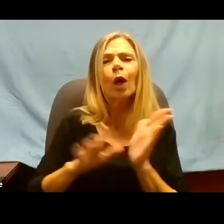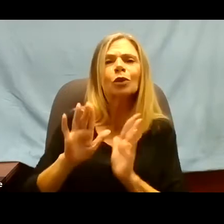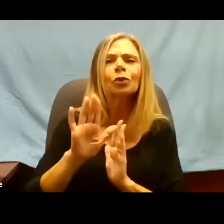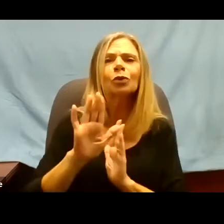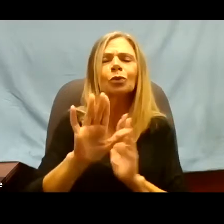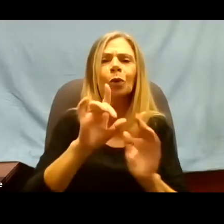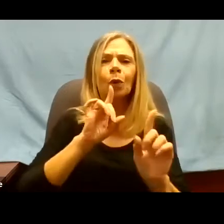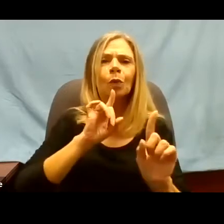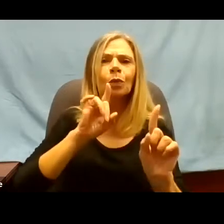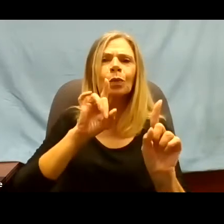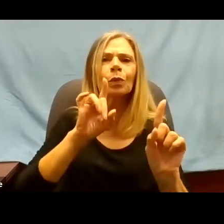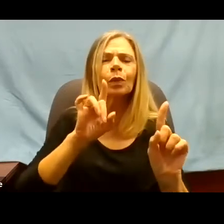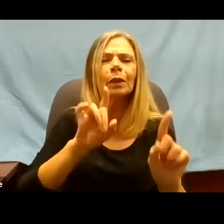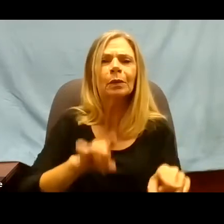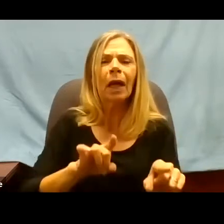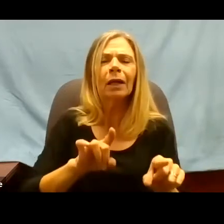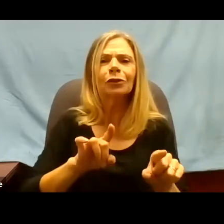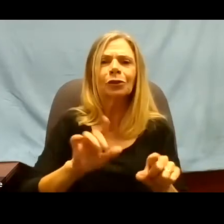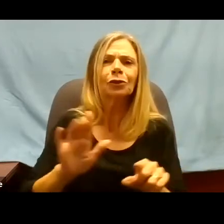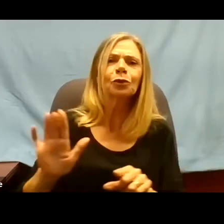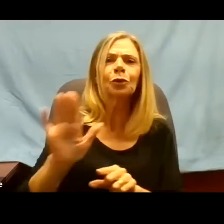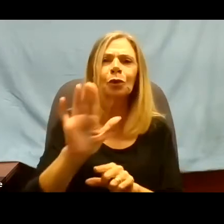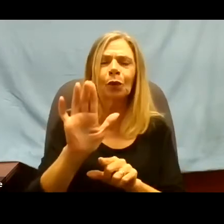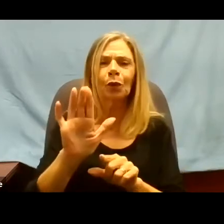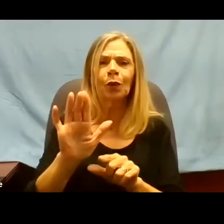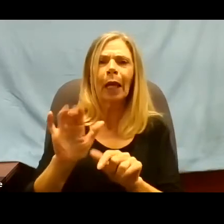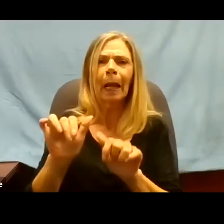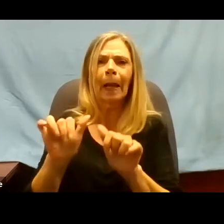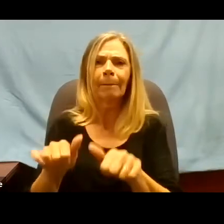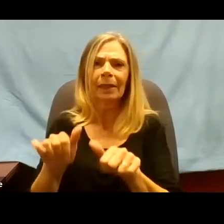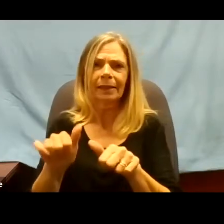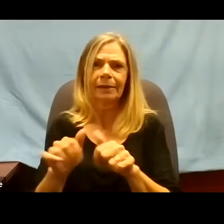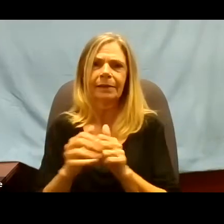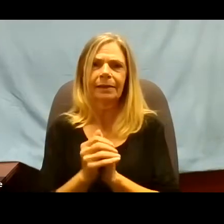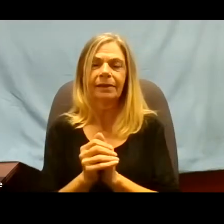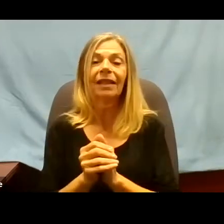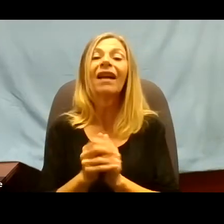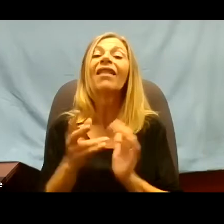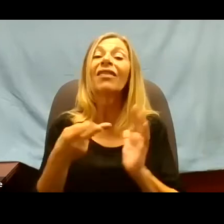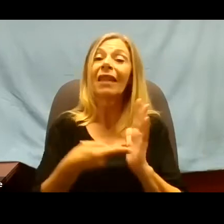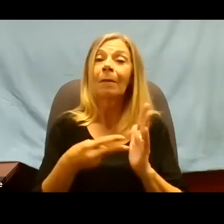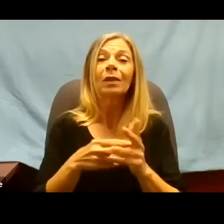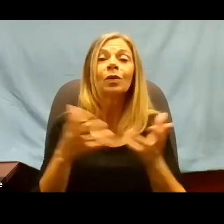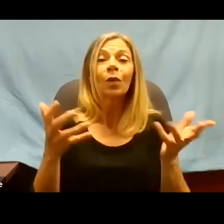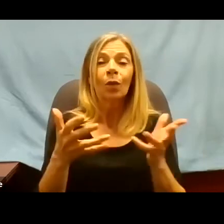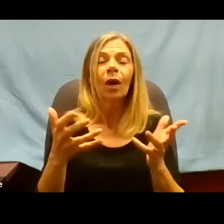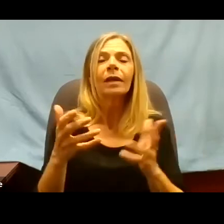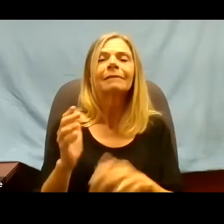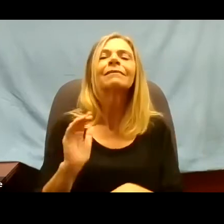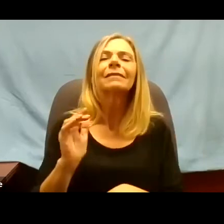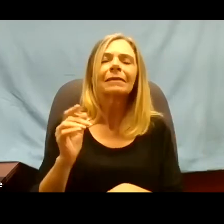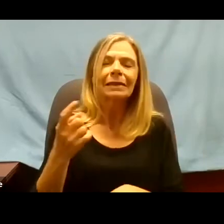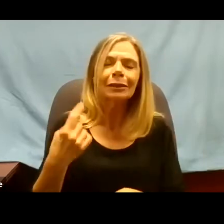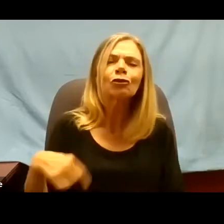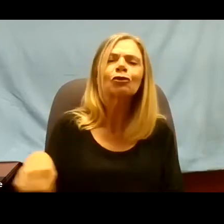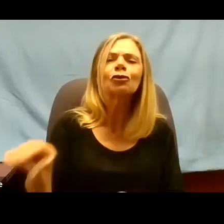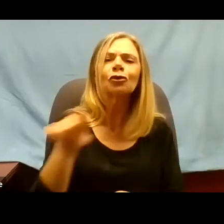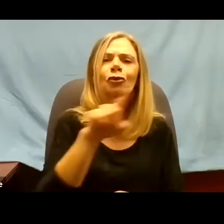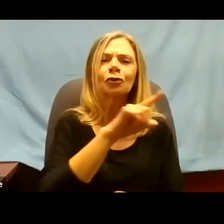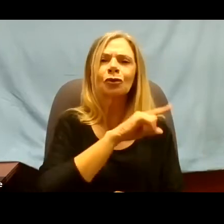That is our responsibility. I've lived that way all my life,